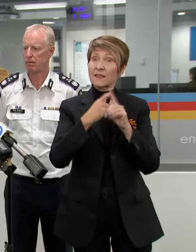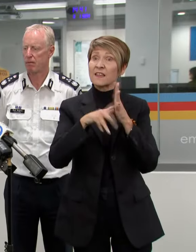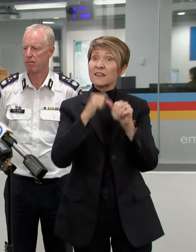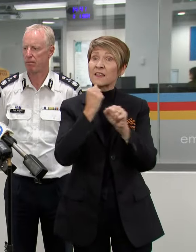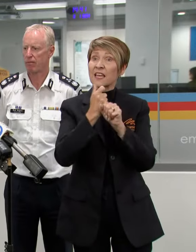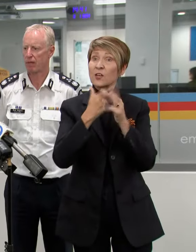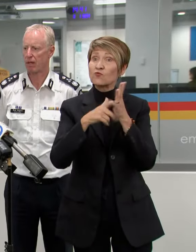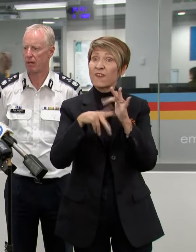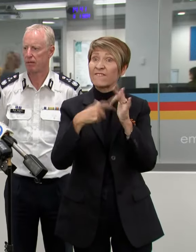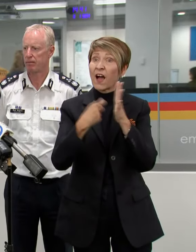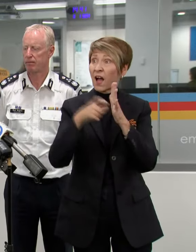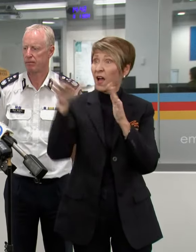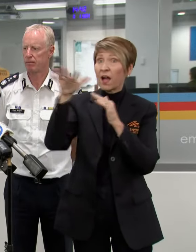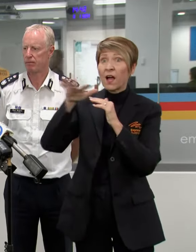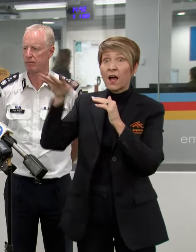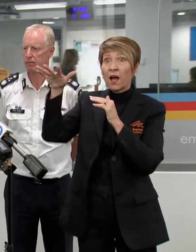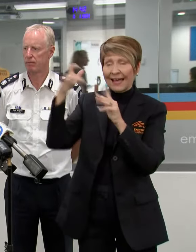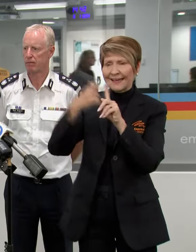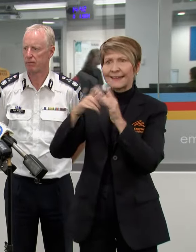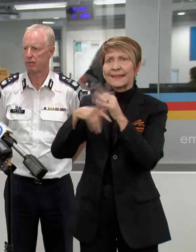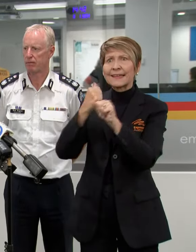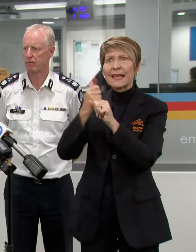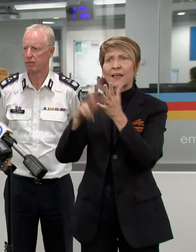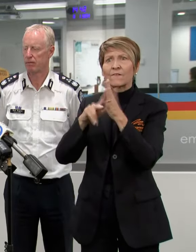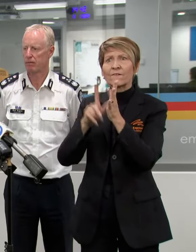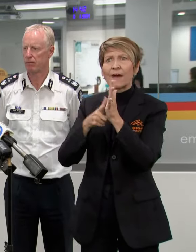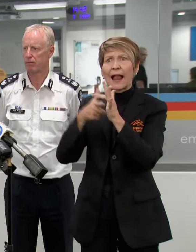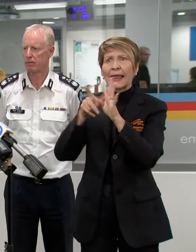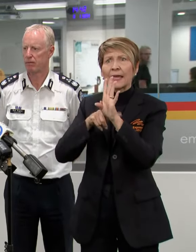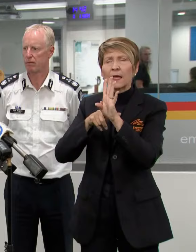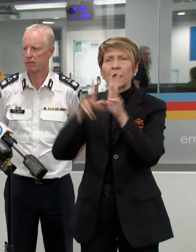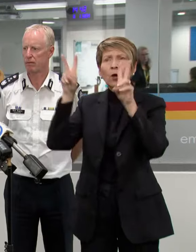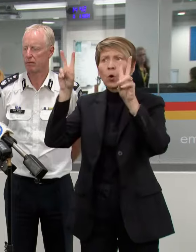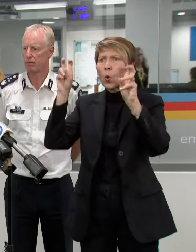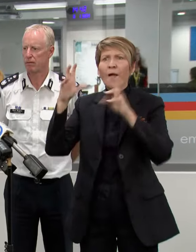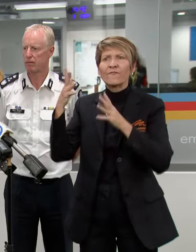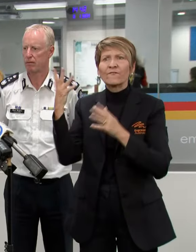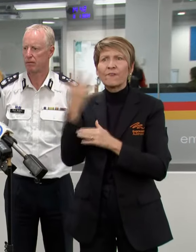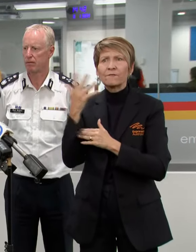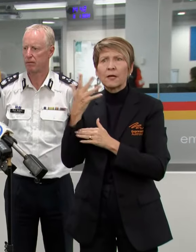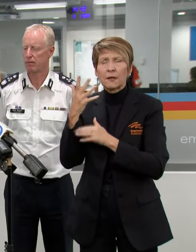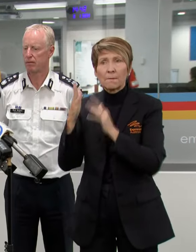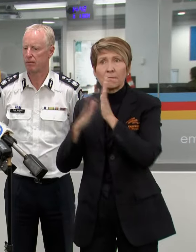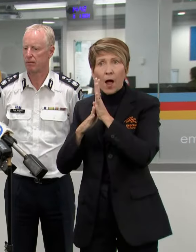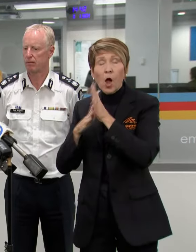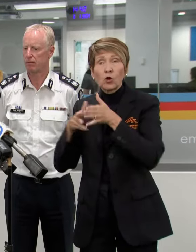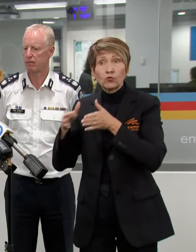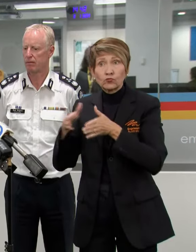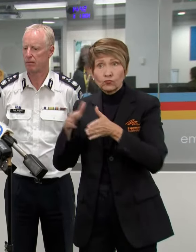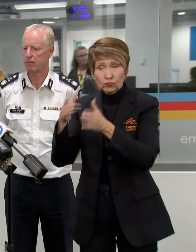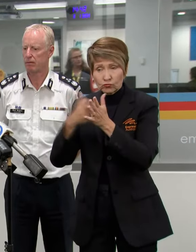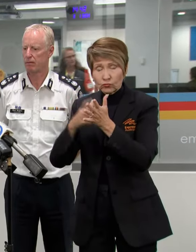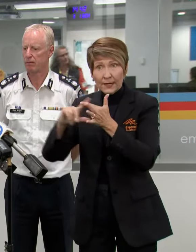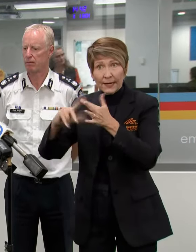and the 15 mile creek in the King Valley. And again, communities around Greta South can expect to see that